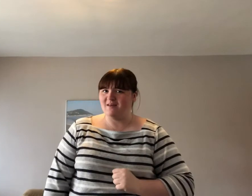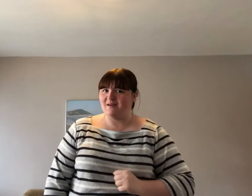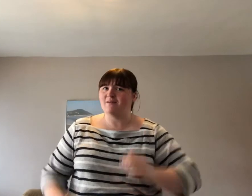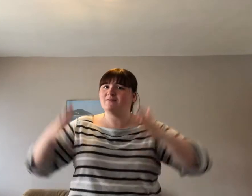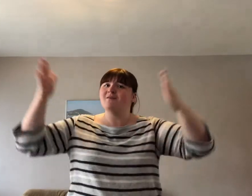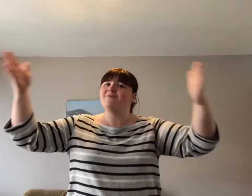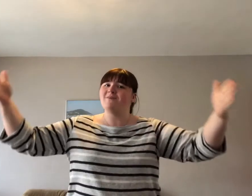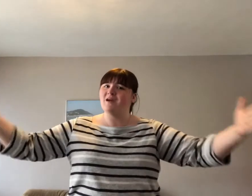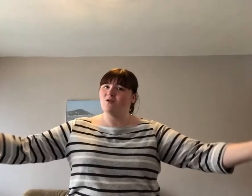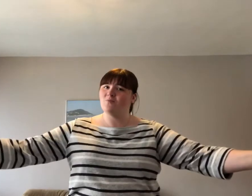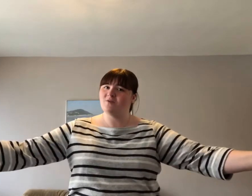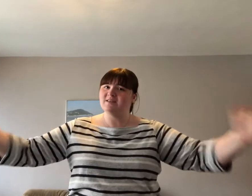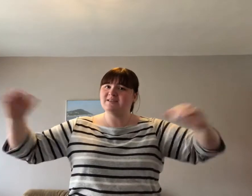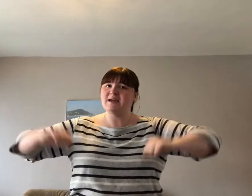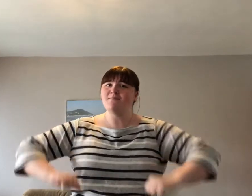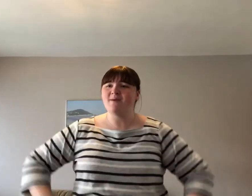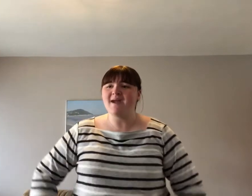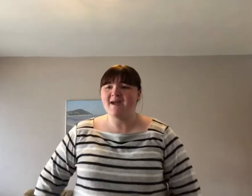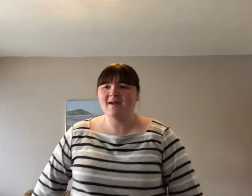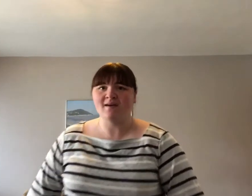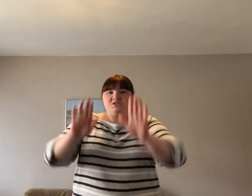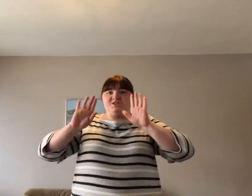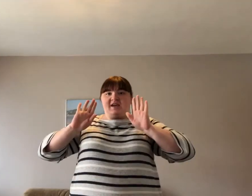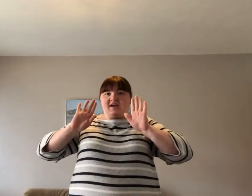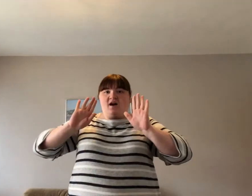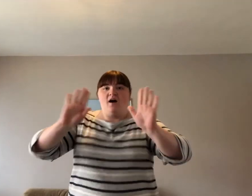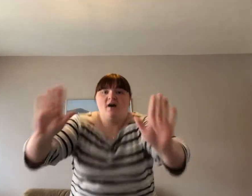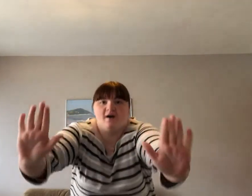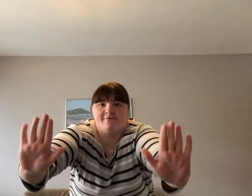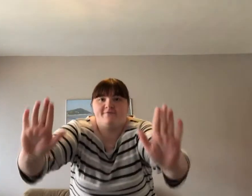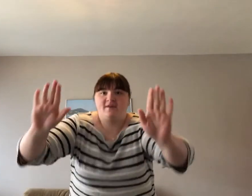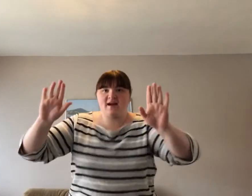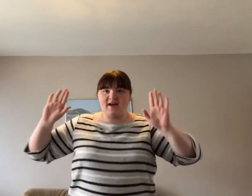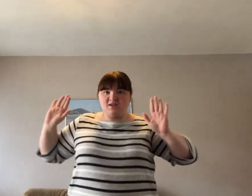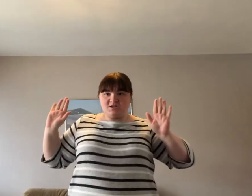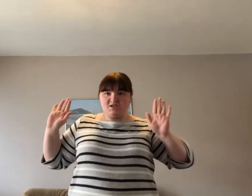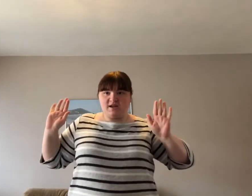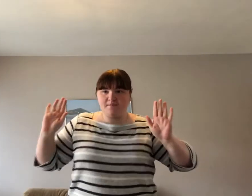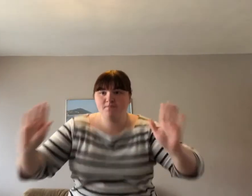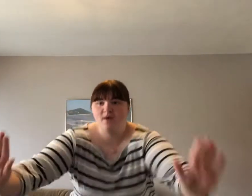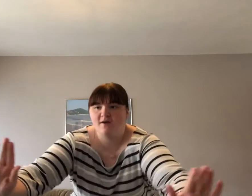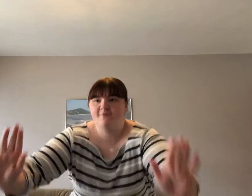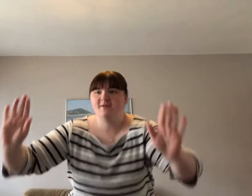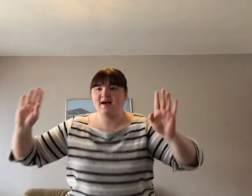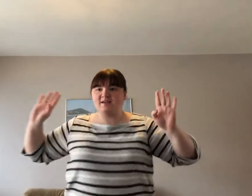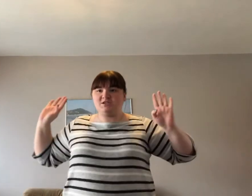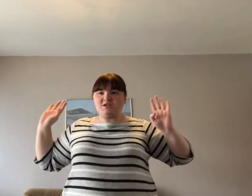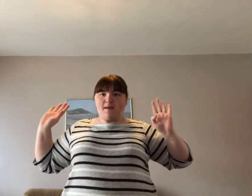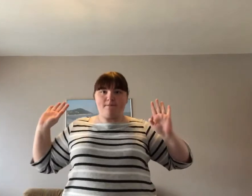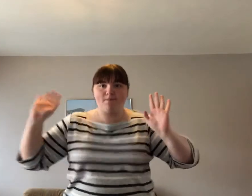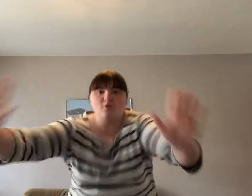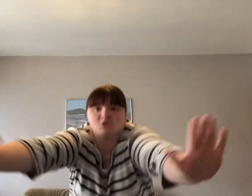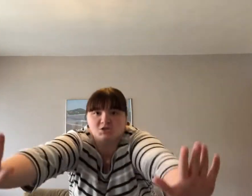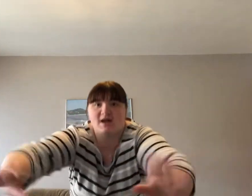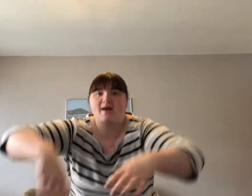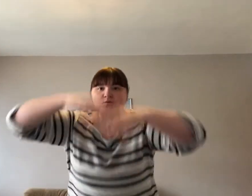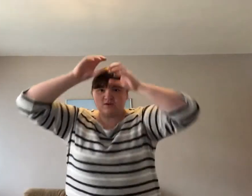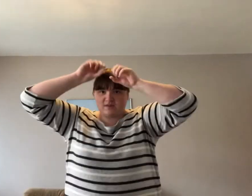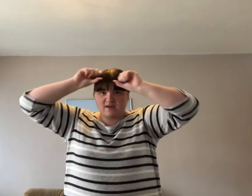to feel pretty big. She huffed and she puffed as she pushed out the